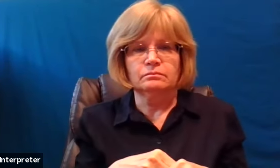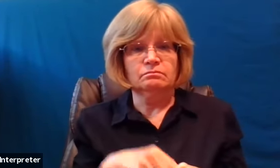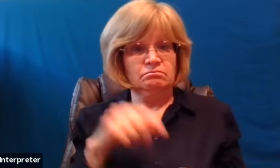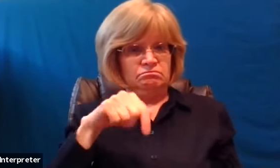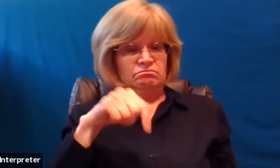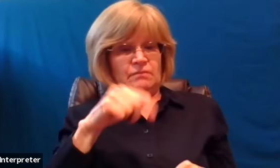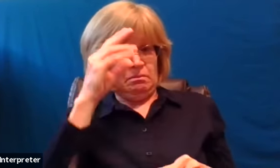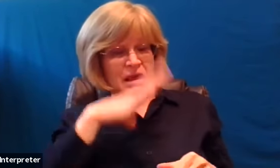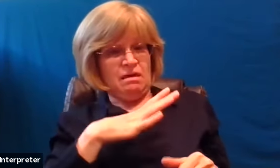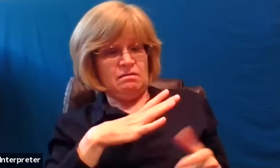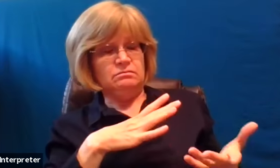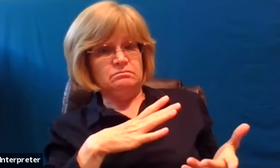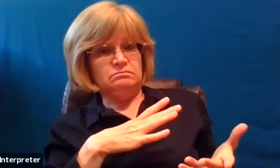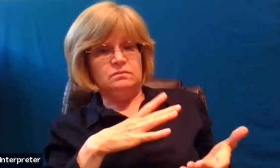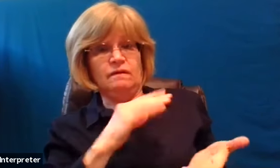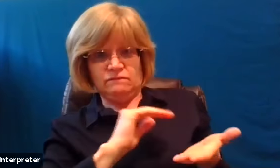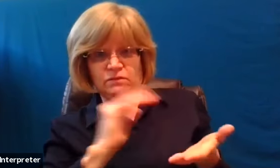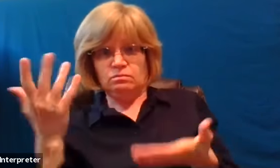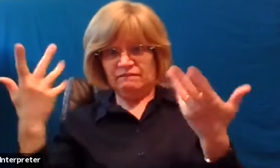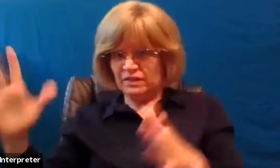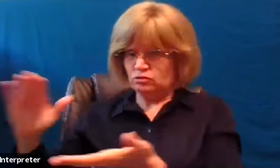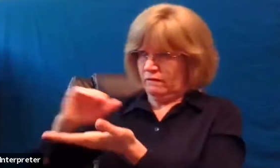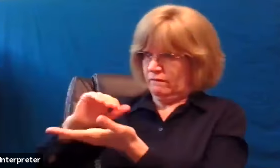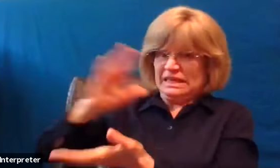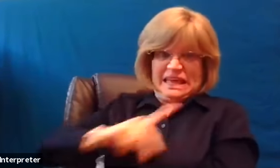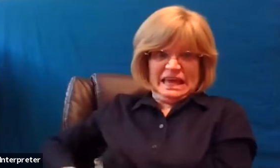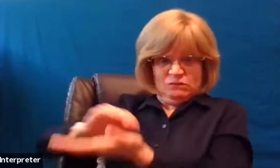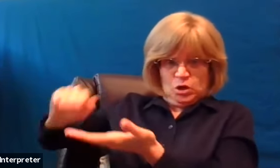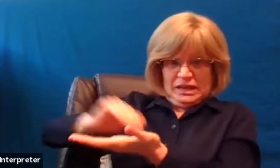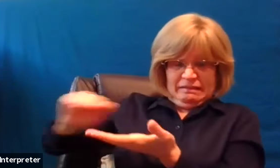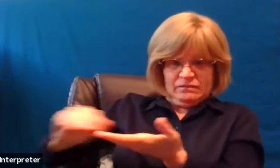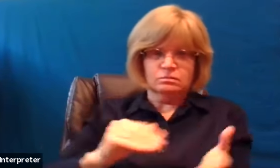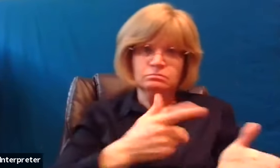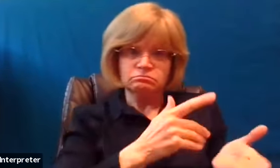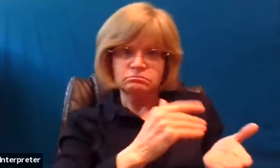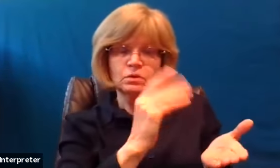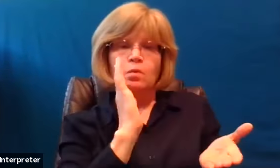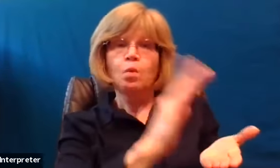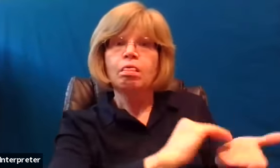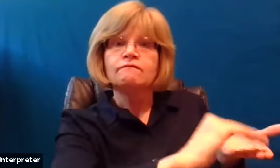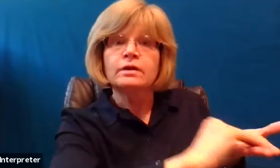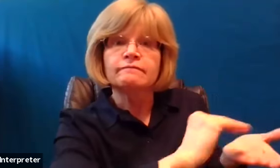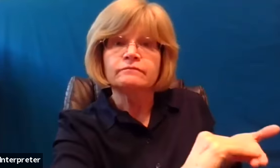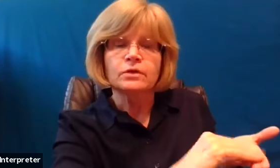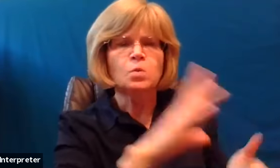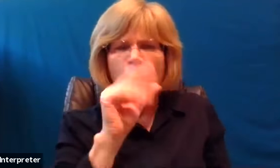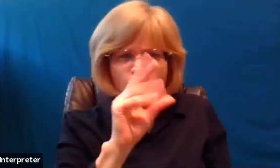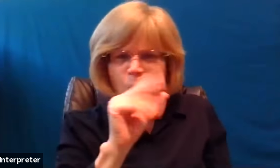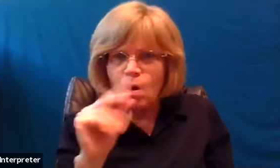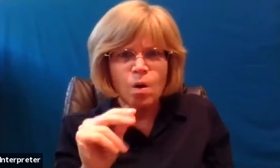great big forgiveness forgive his friend no he didn't he wanted that money when the